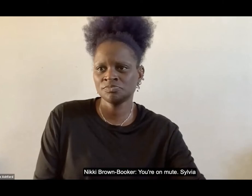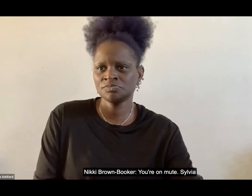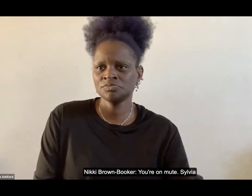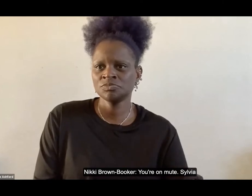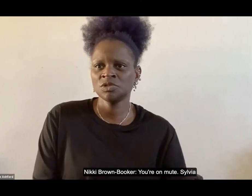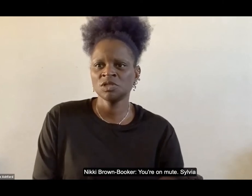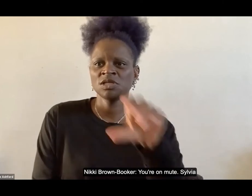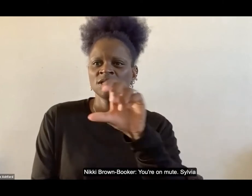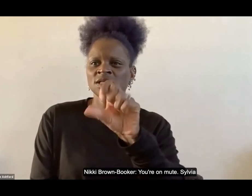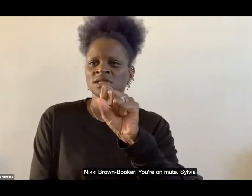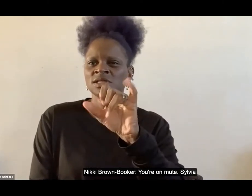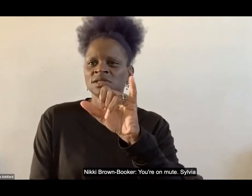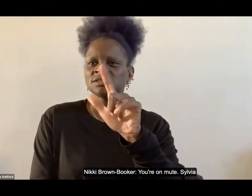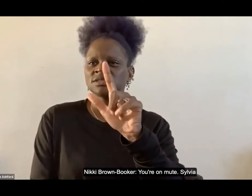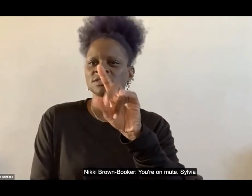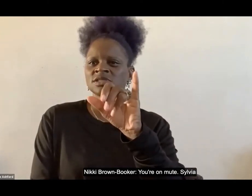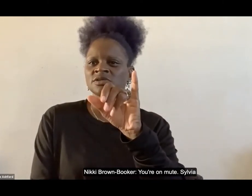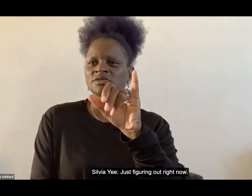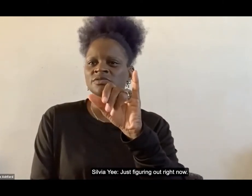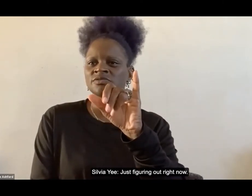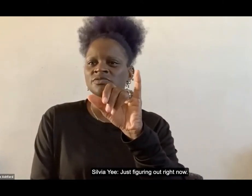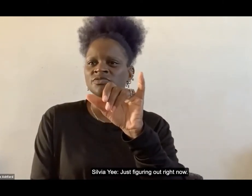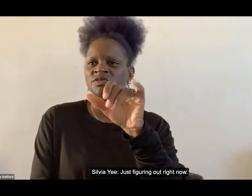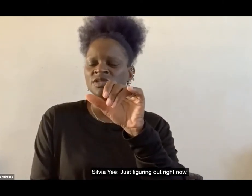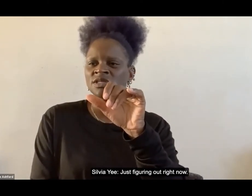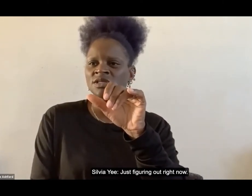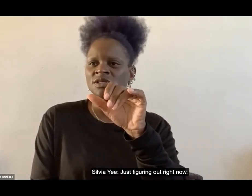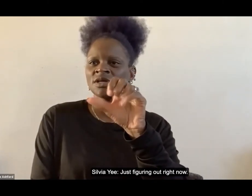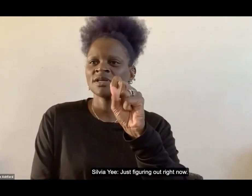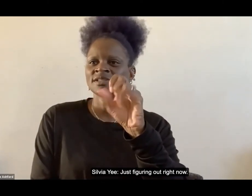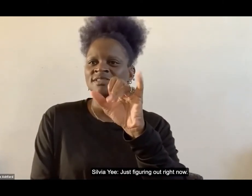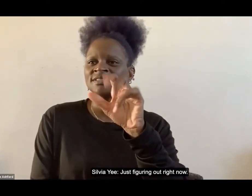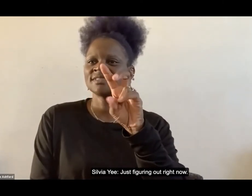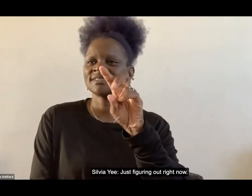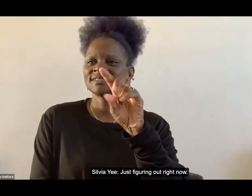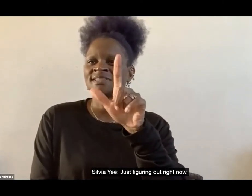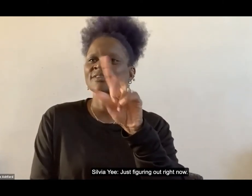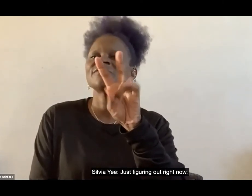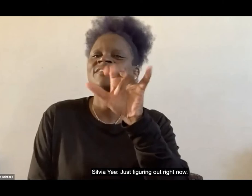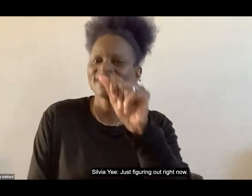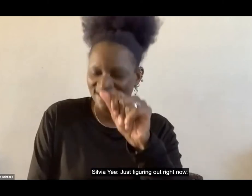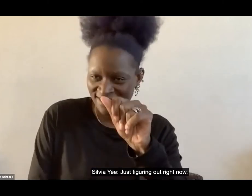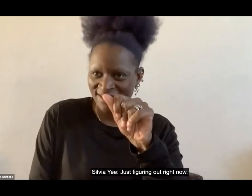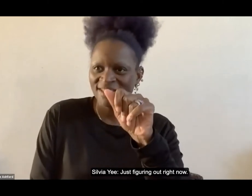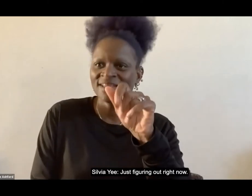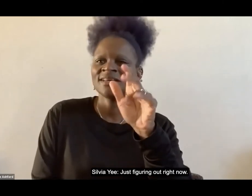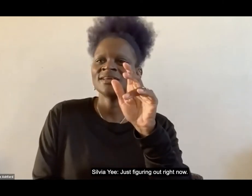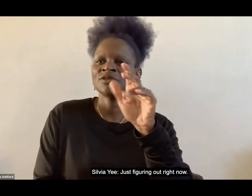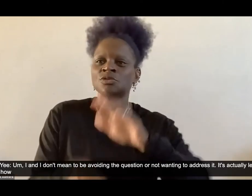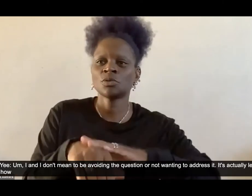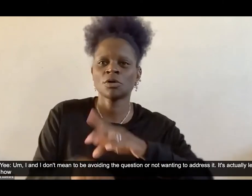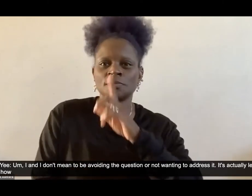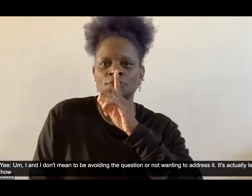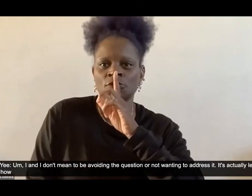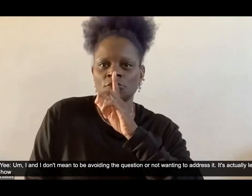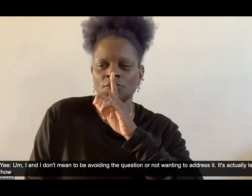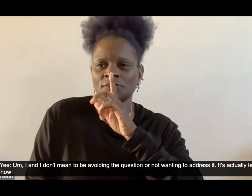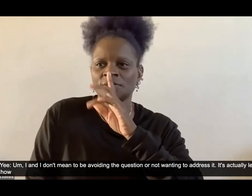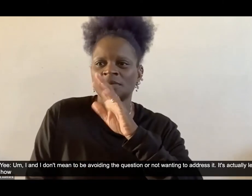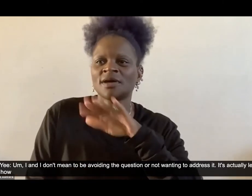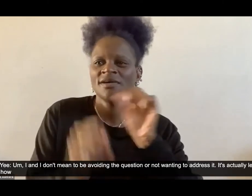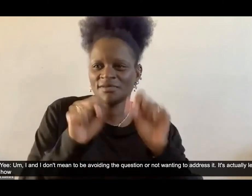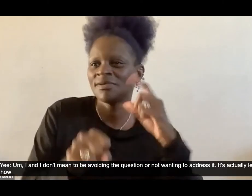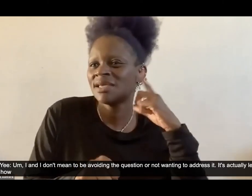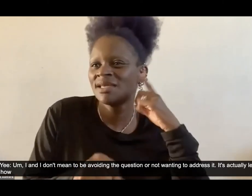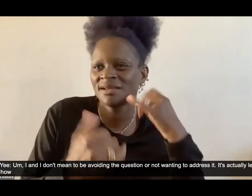on mute sylvia just just feeling with that right now um i